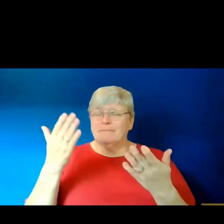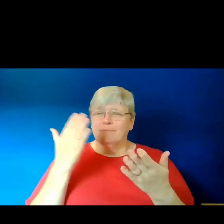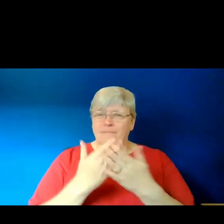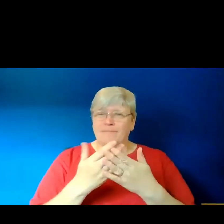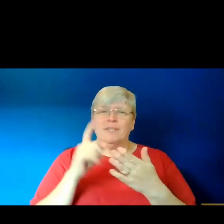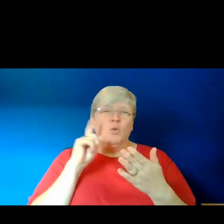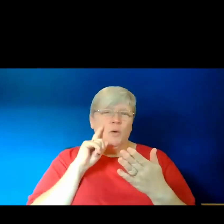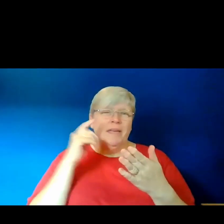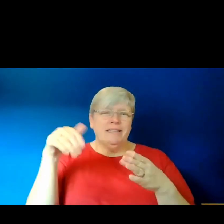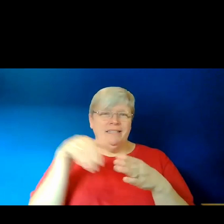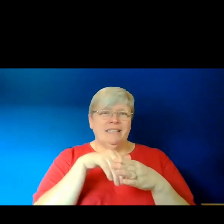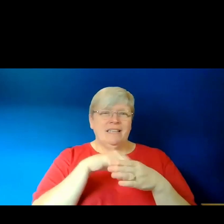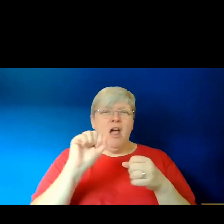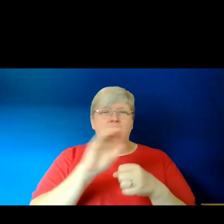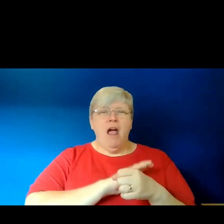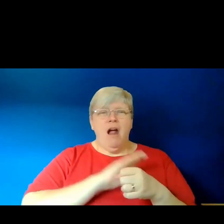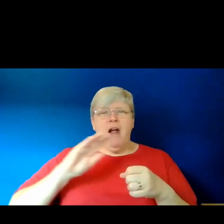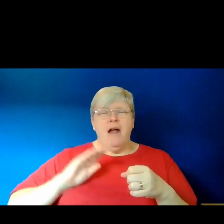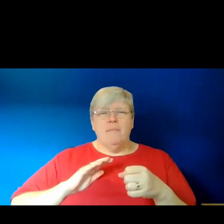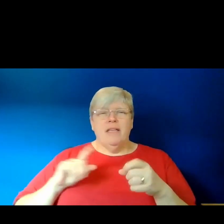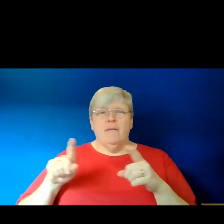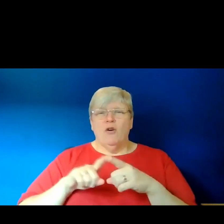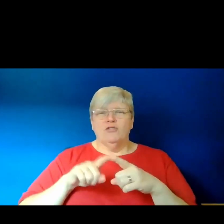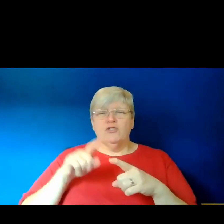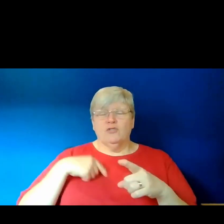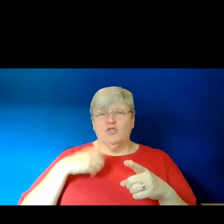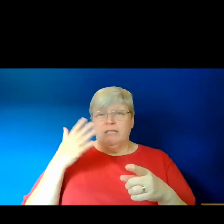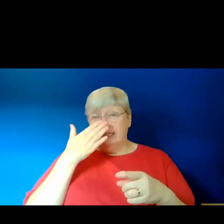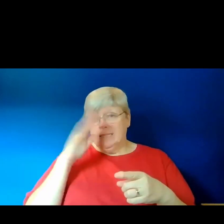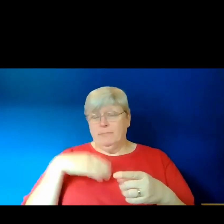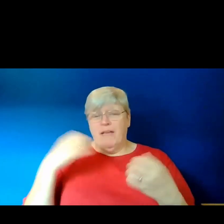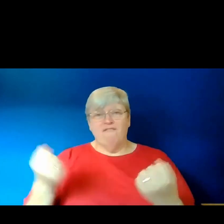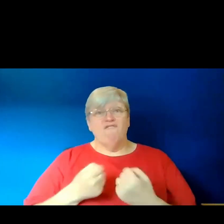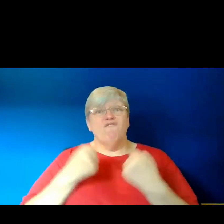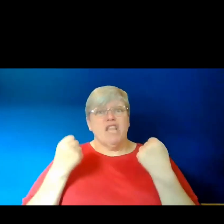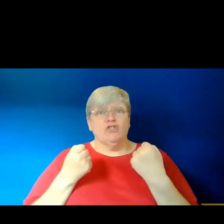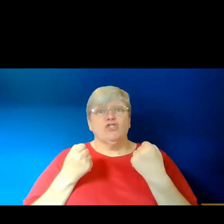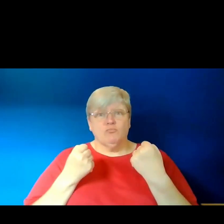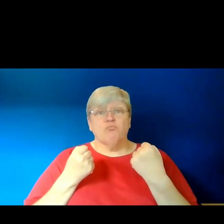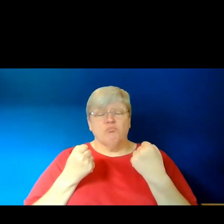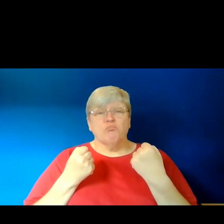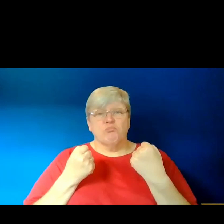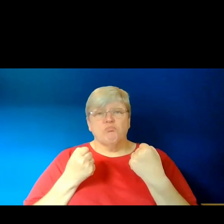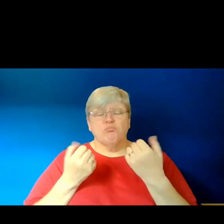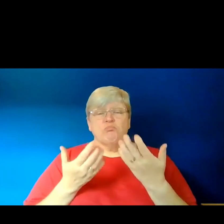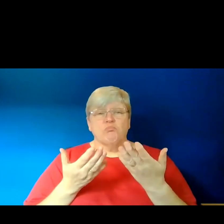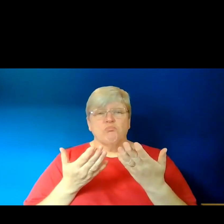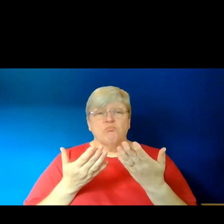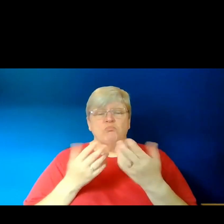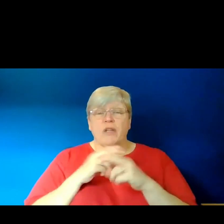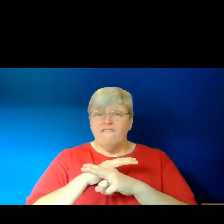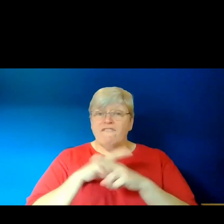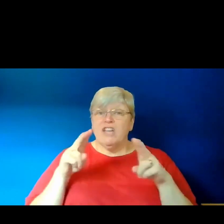women in her army, but also her fierceness, as is evident in that quote. For visual